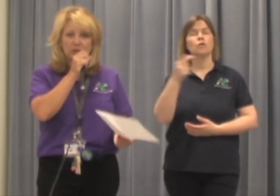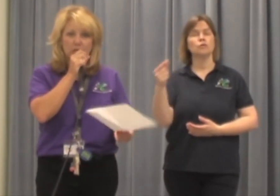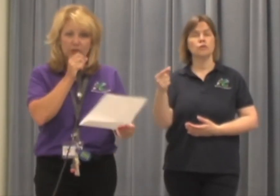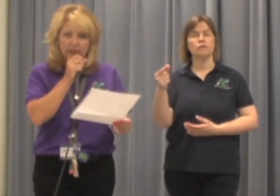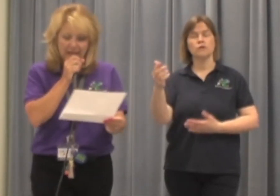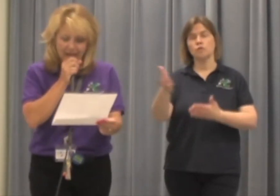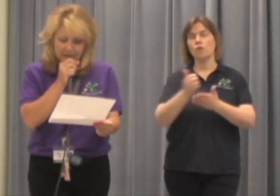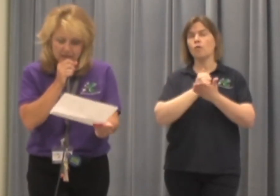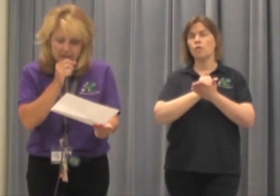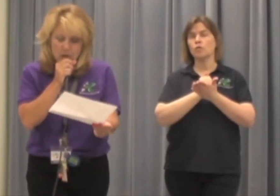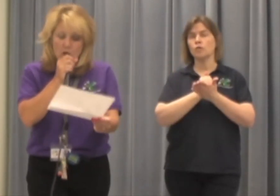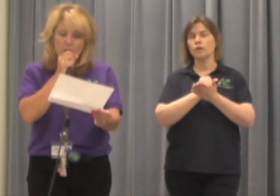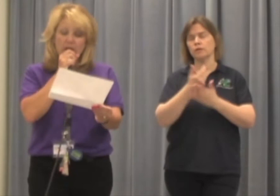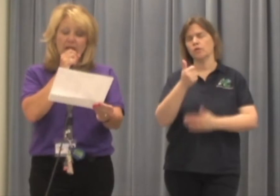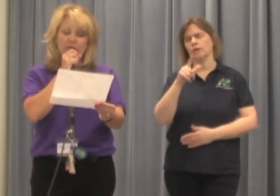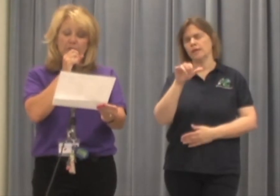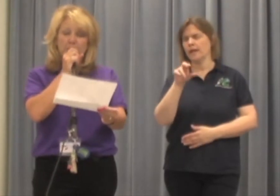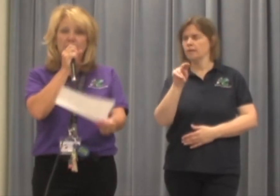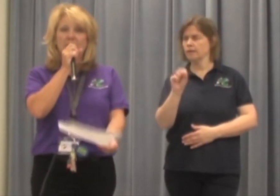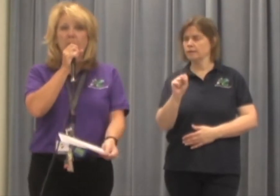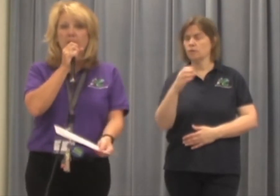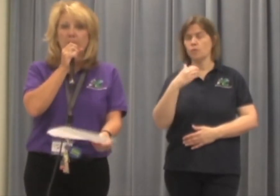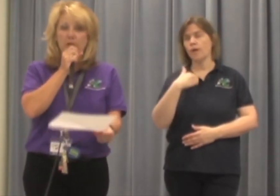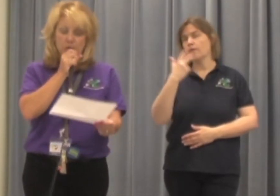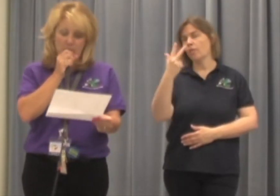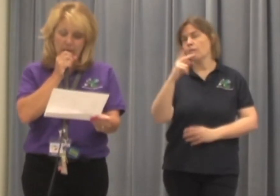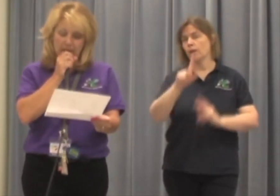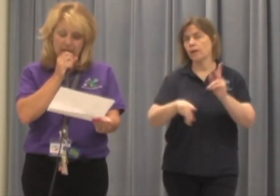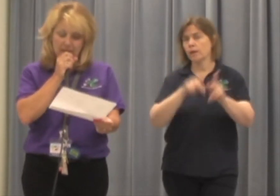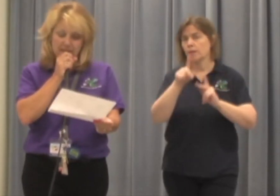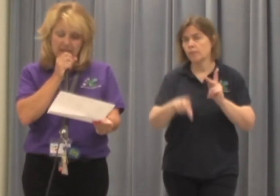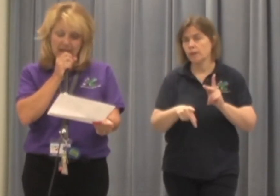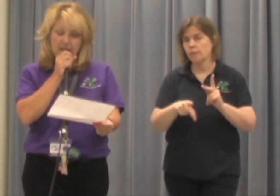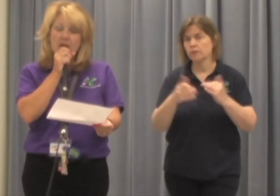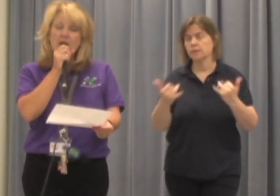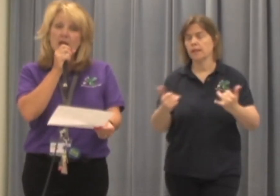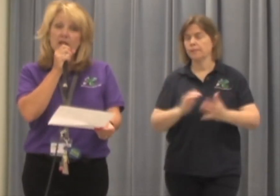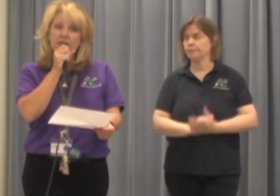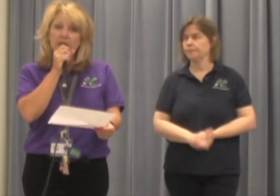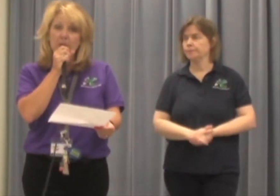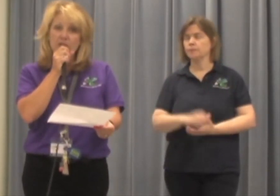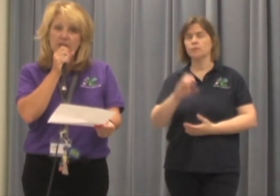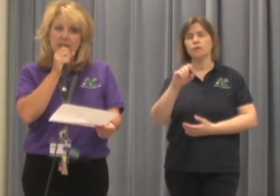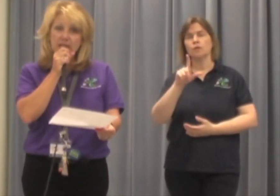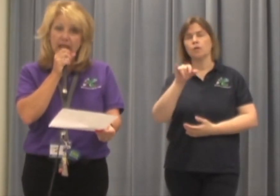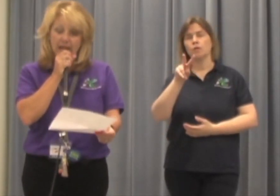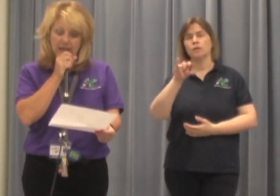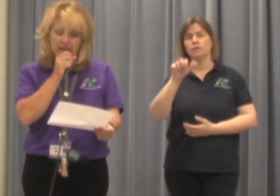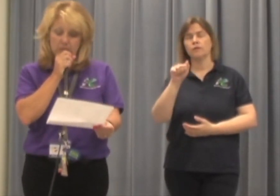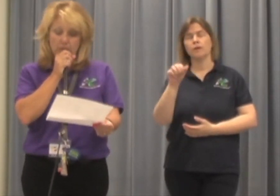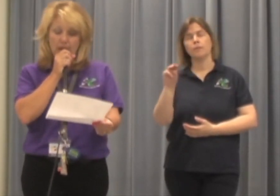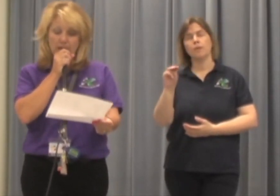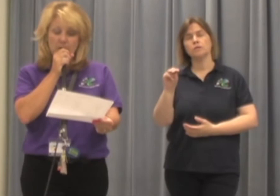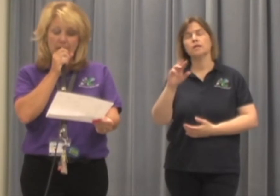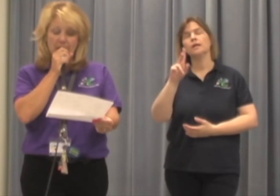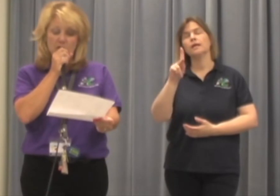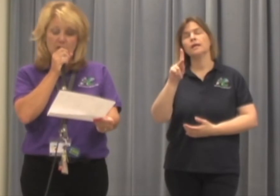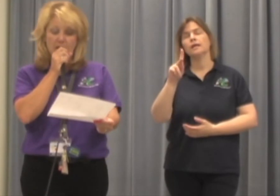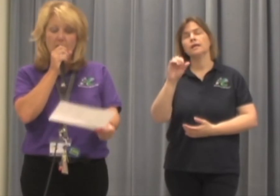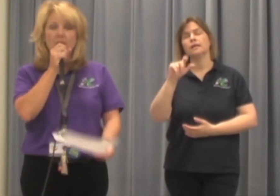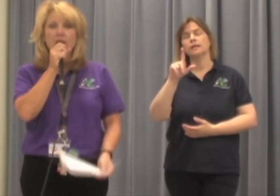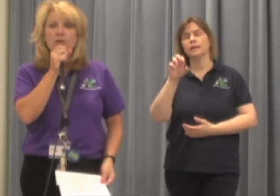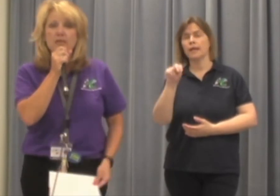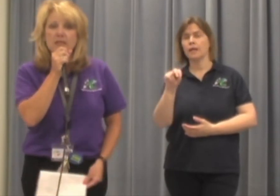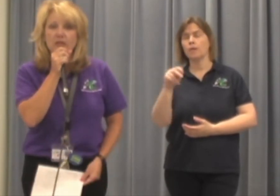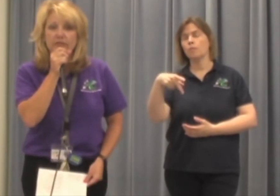your Golden Griffin galleons. We have three people who are recognized today. Olivia Marston, Kaylin Prado, and